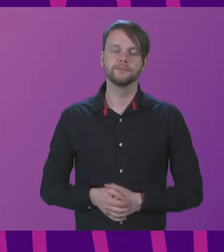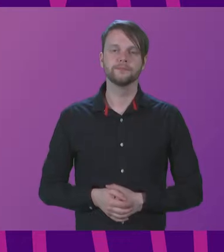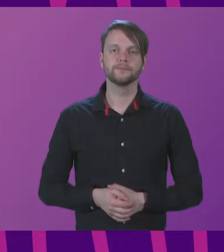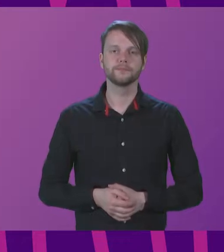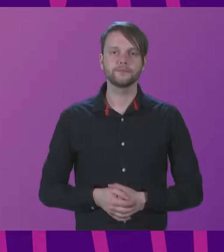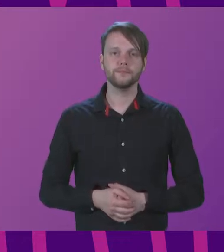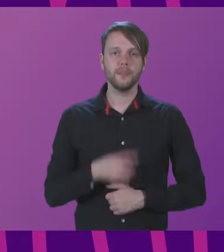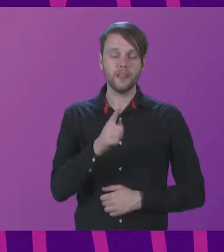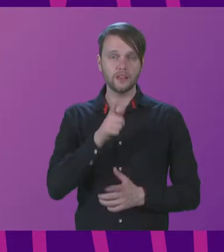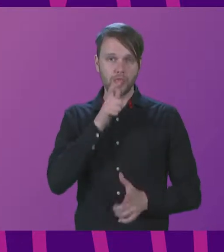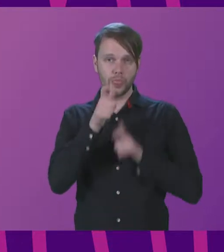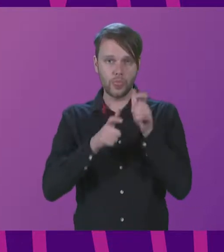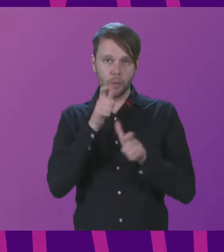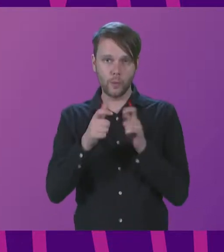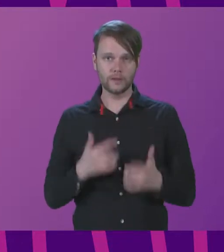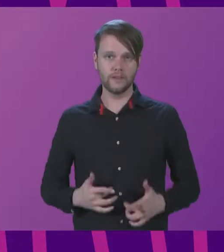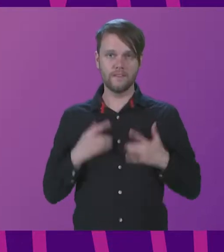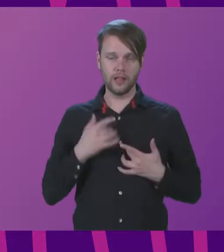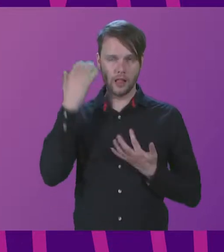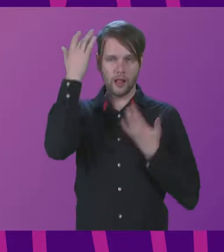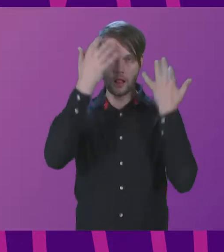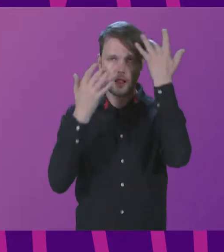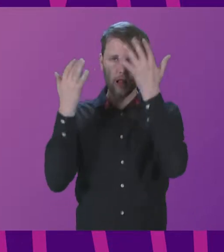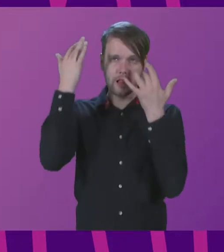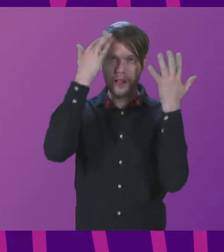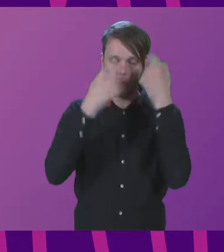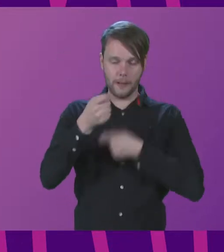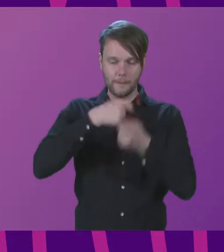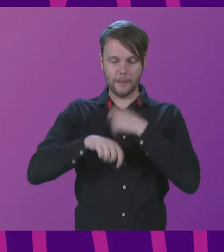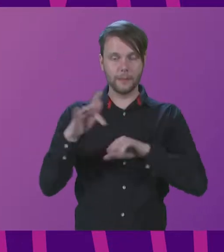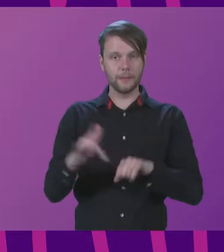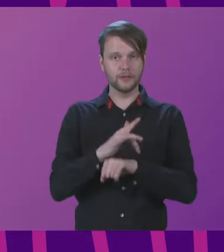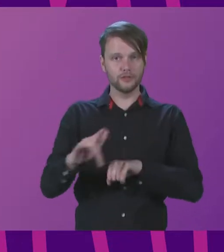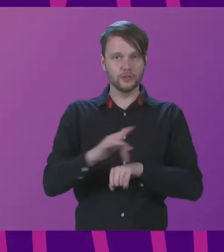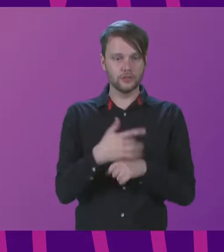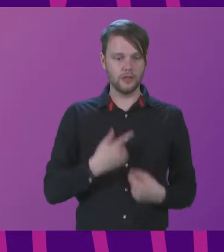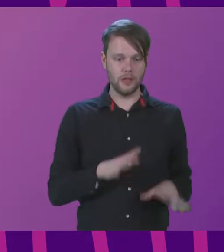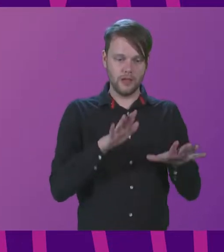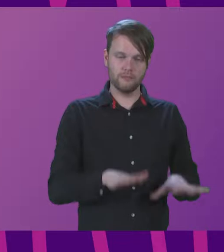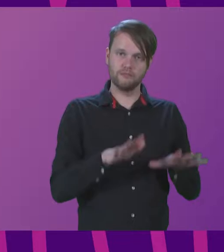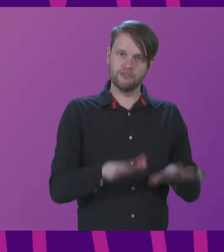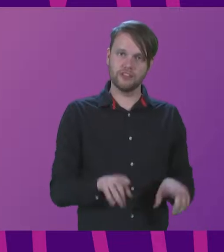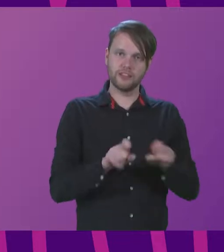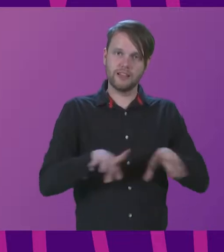Those are the words that were ringing in my head when I made my show as British as a Watermelon.